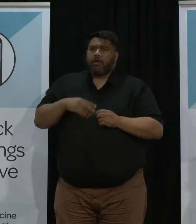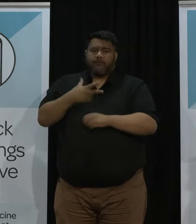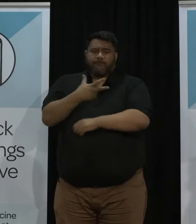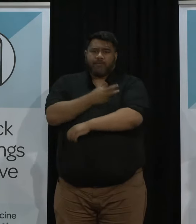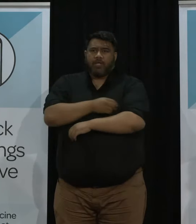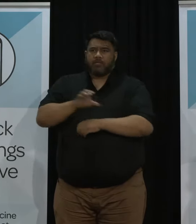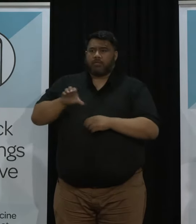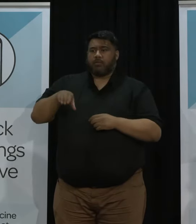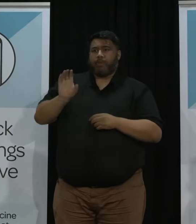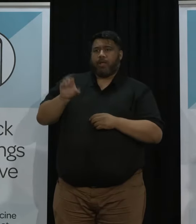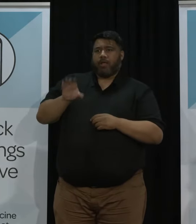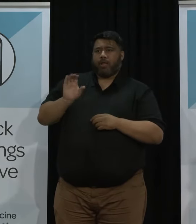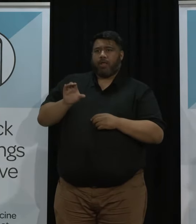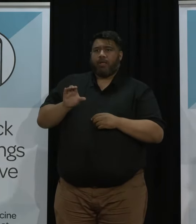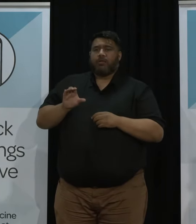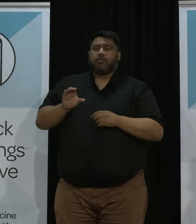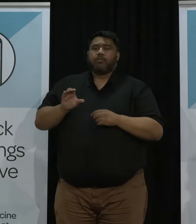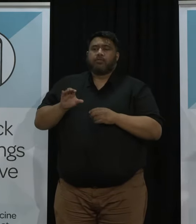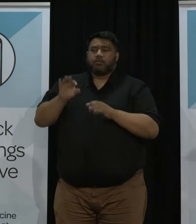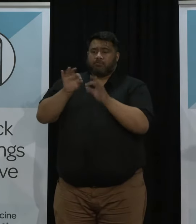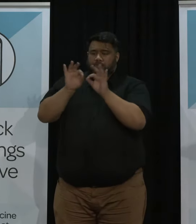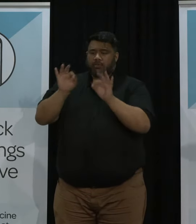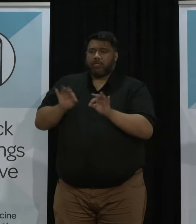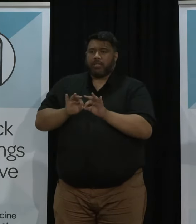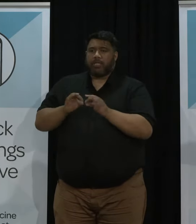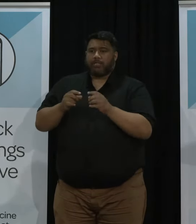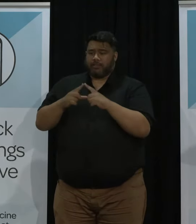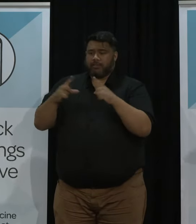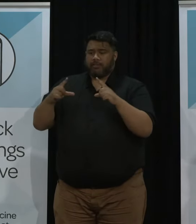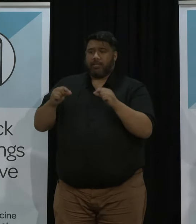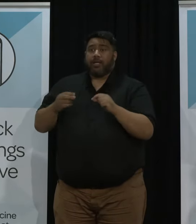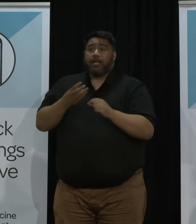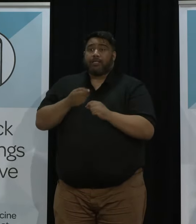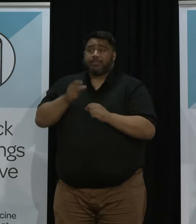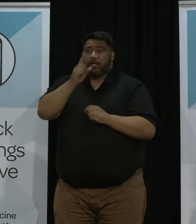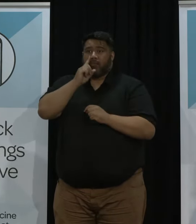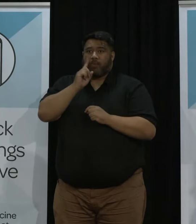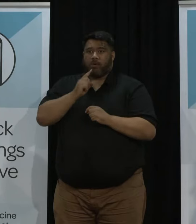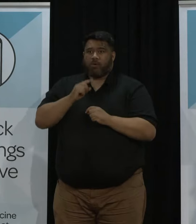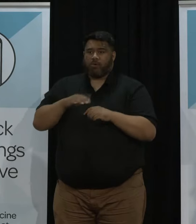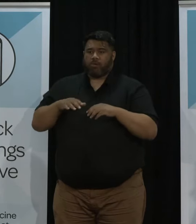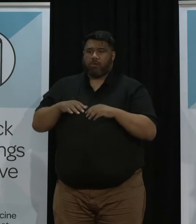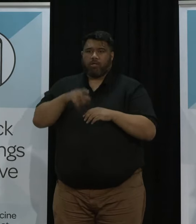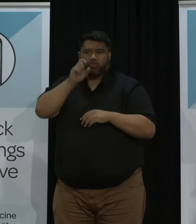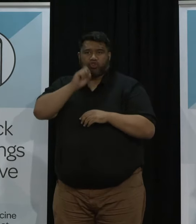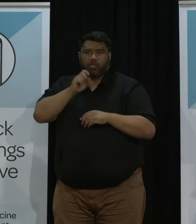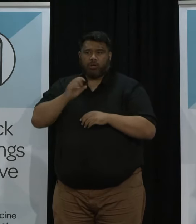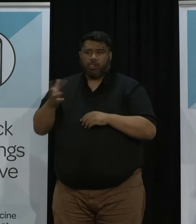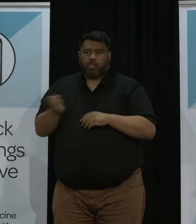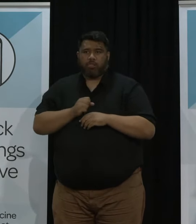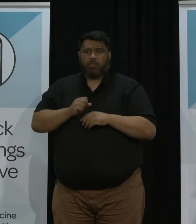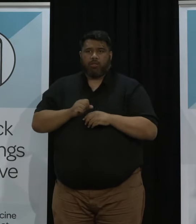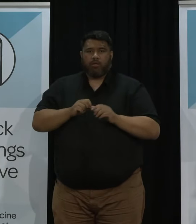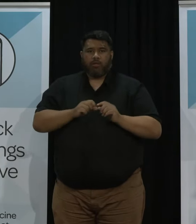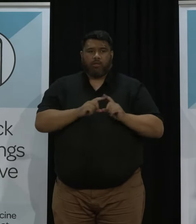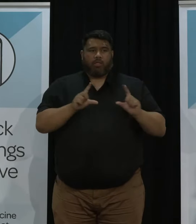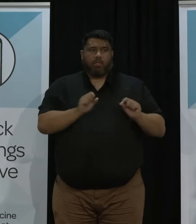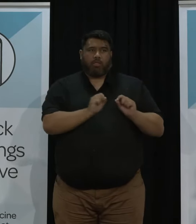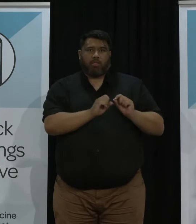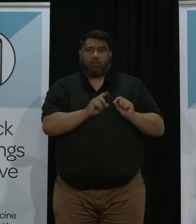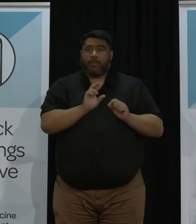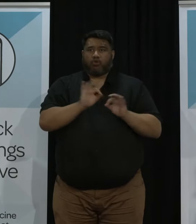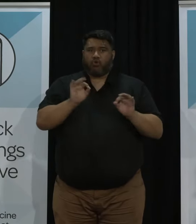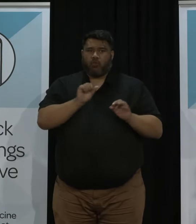I don't think it's fair to say that we have evidence of this being a